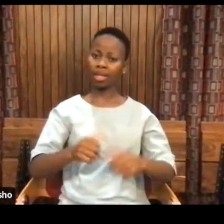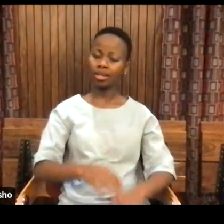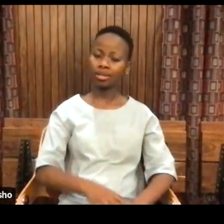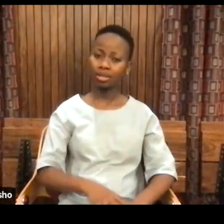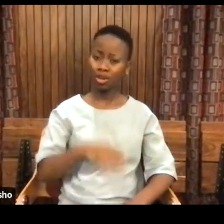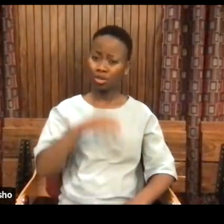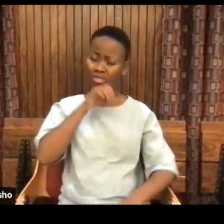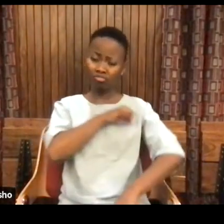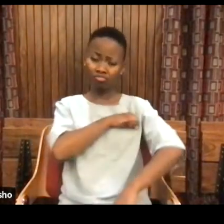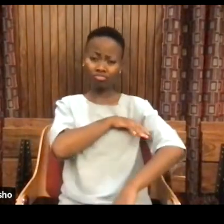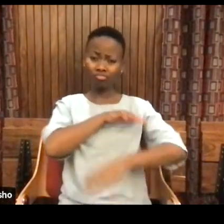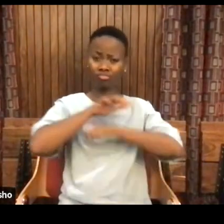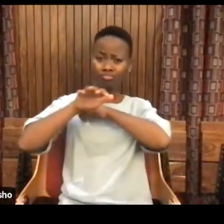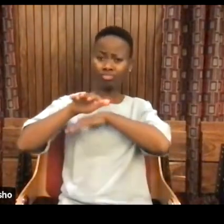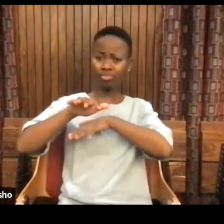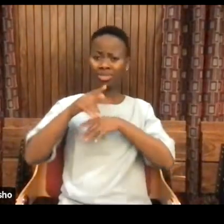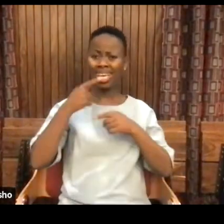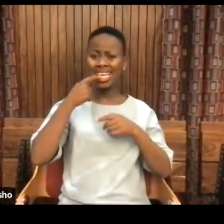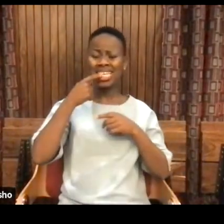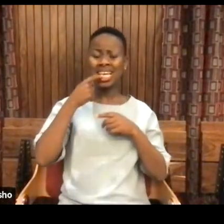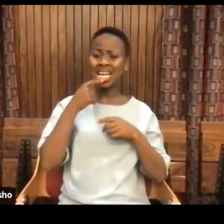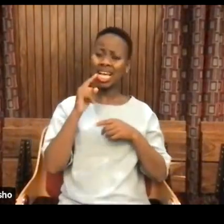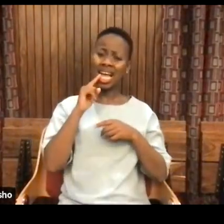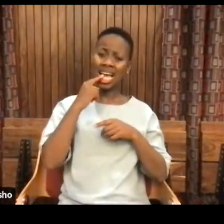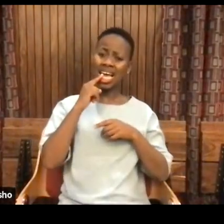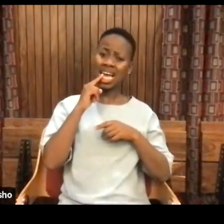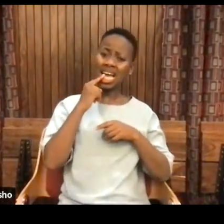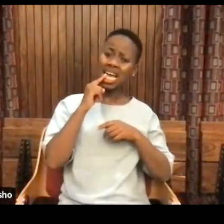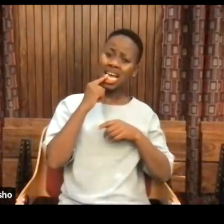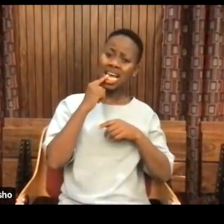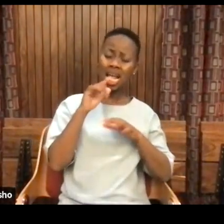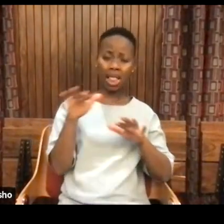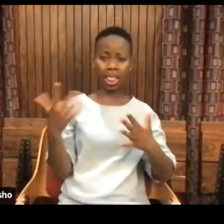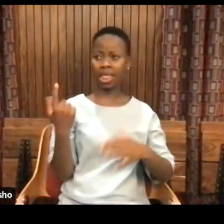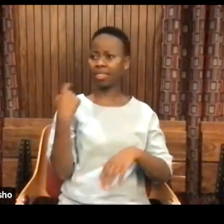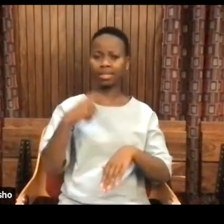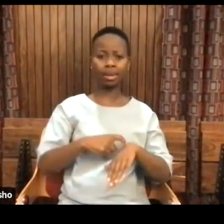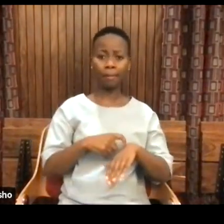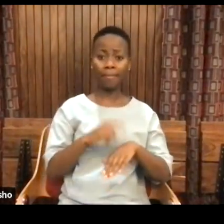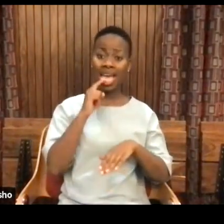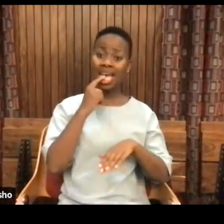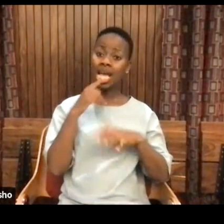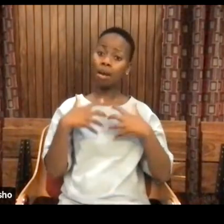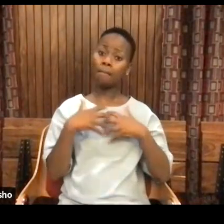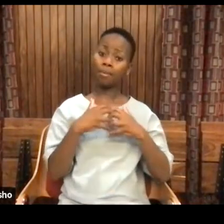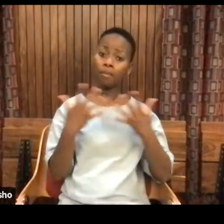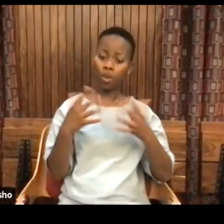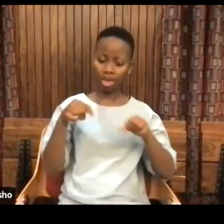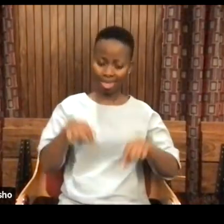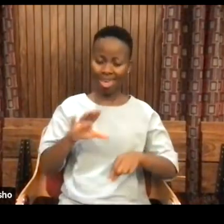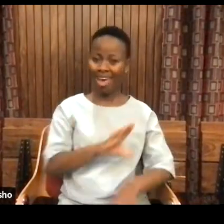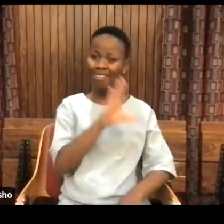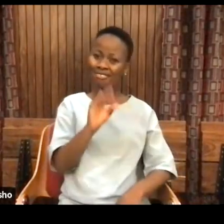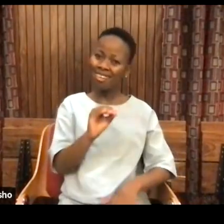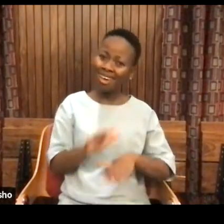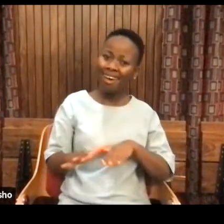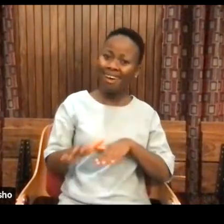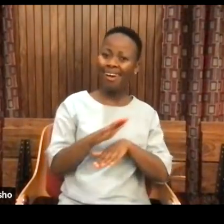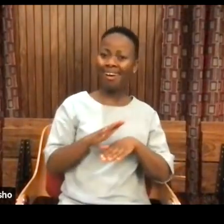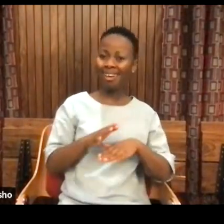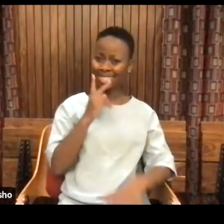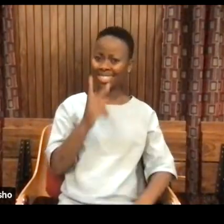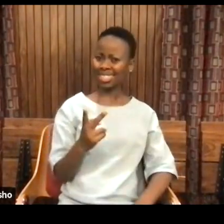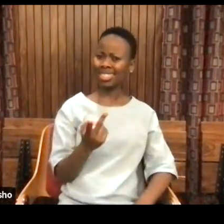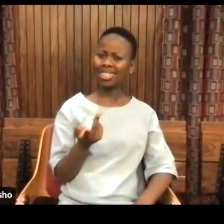They didn't have dentistry. Dentistry was developed on this continent and also among the indigenous peoples. And my point is not to say